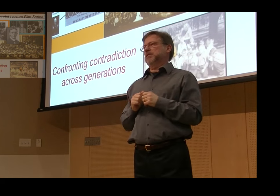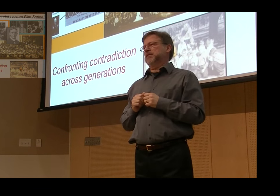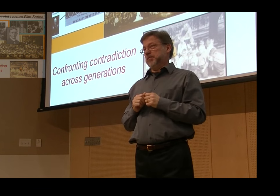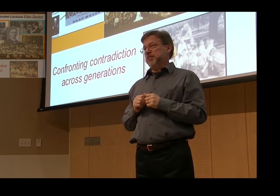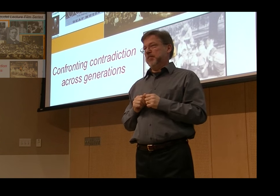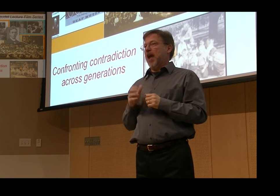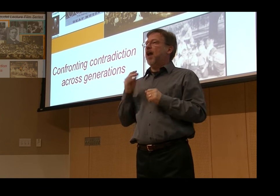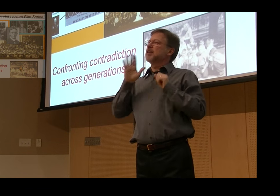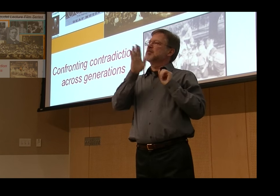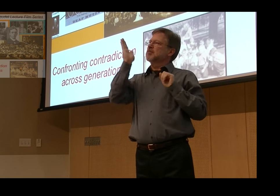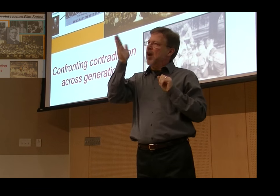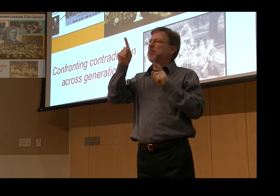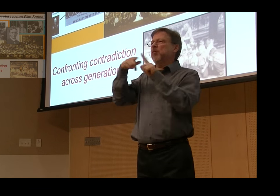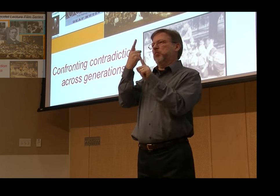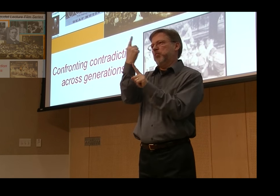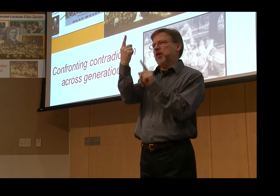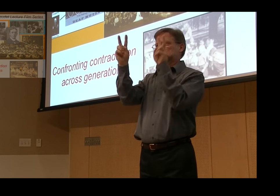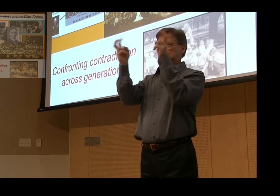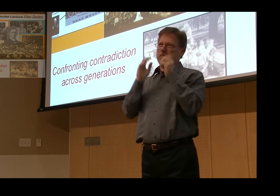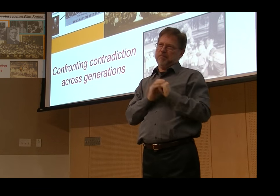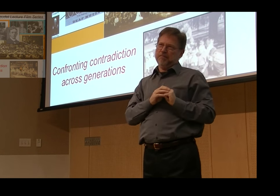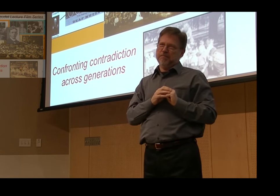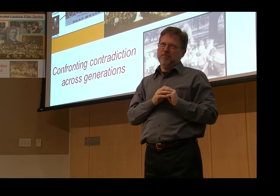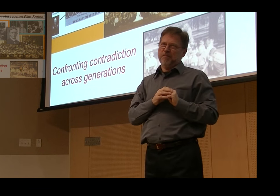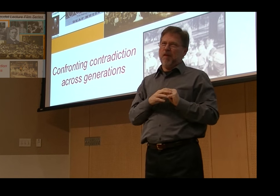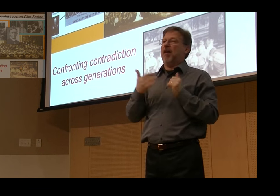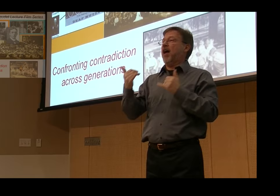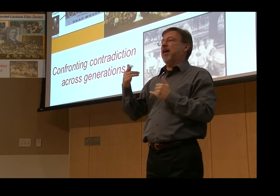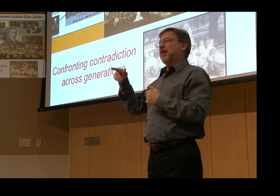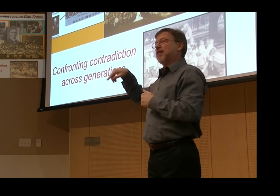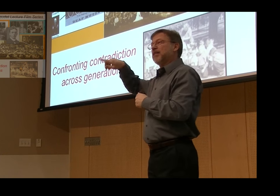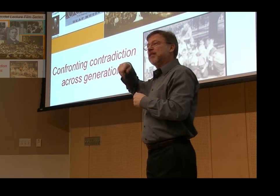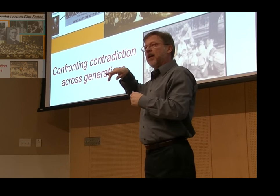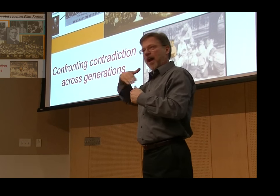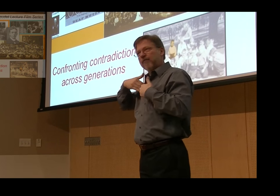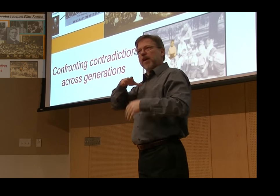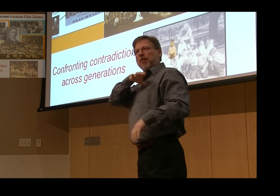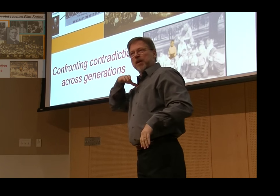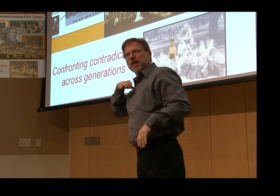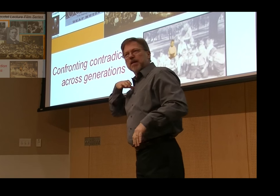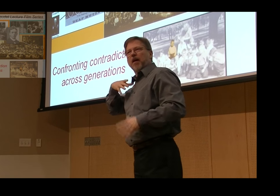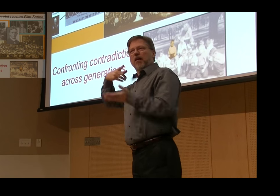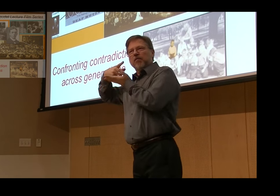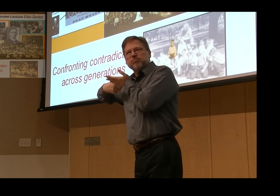the Gallaudet Lecture Films, which is what this film series was titled, produced by the National Association of the Deaf.